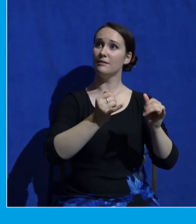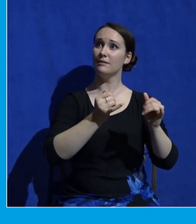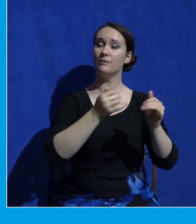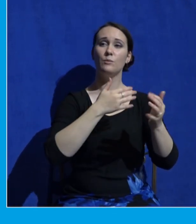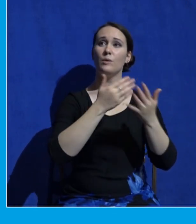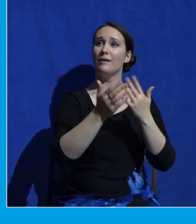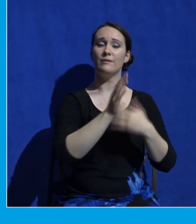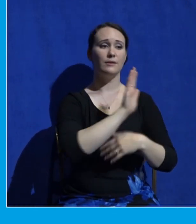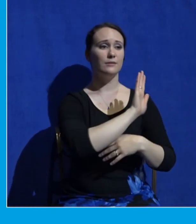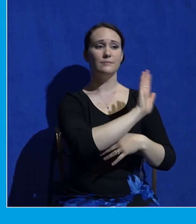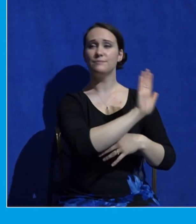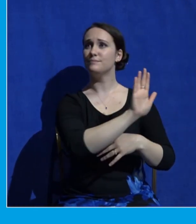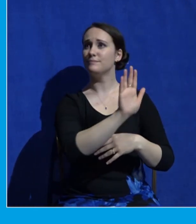excuse me they are walking through